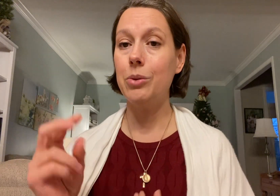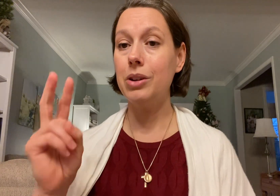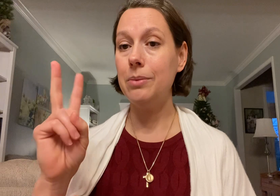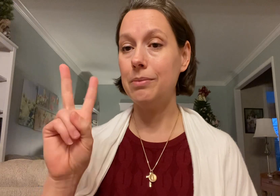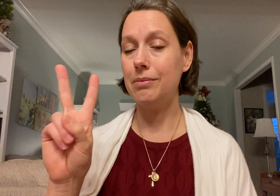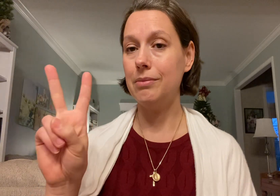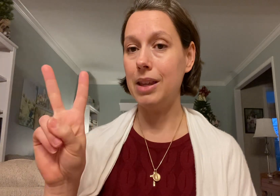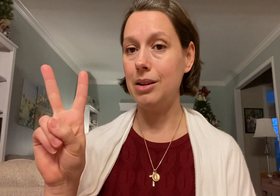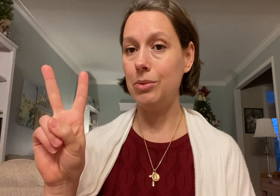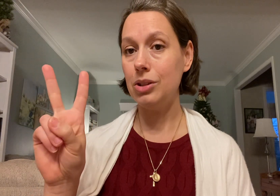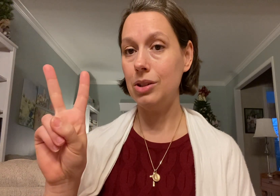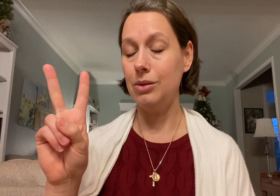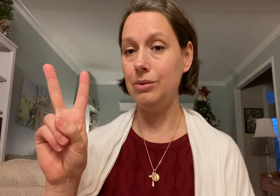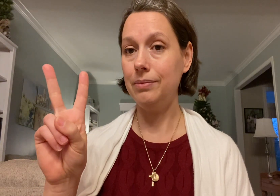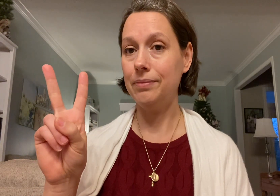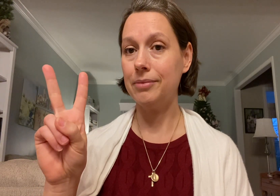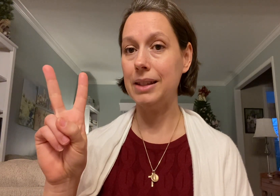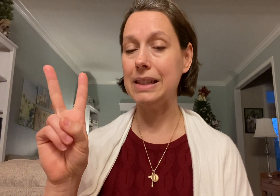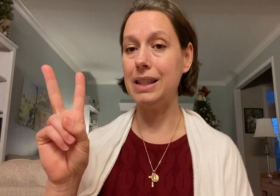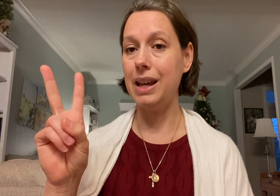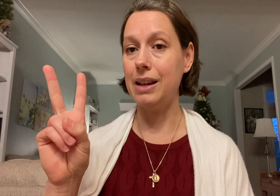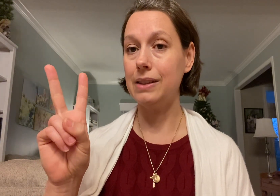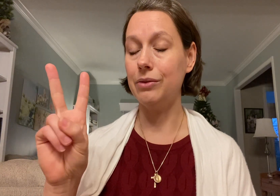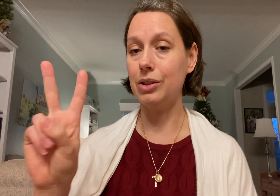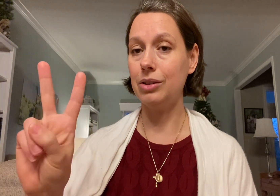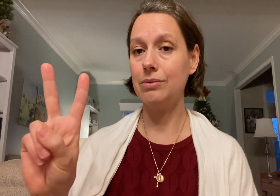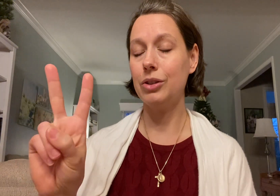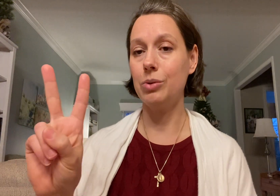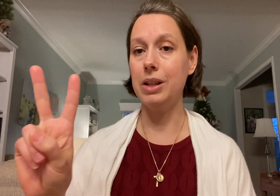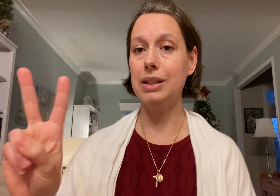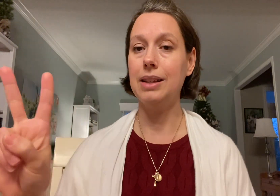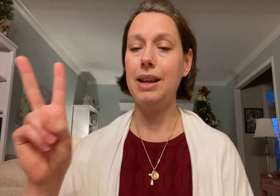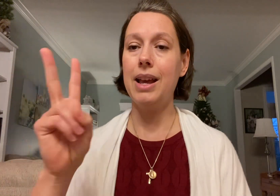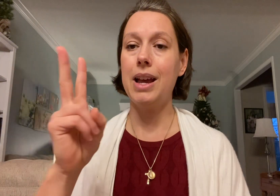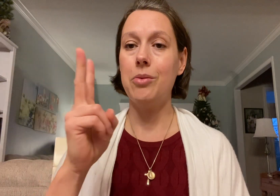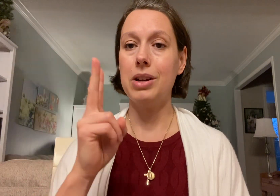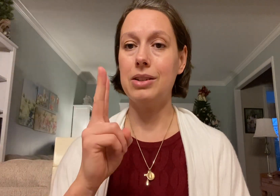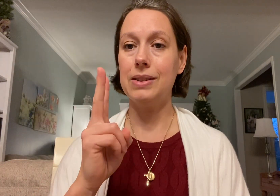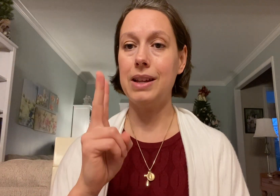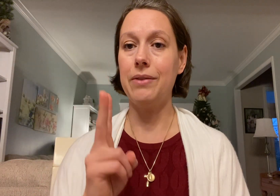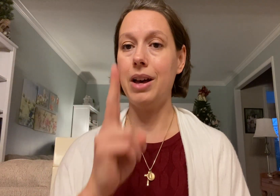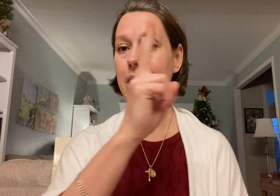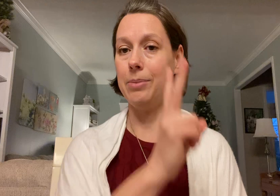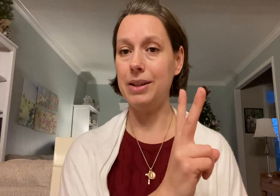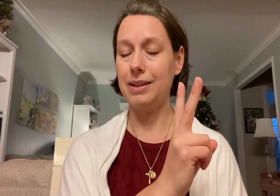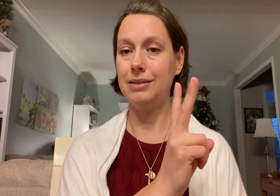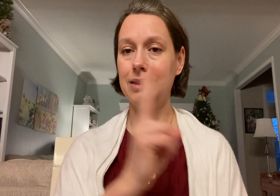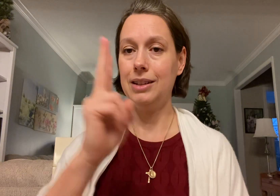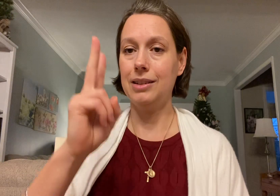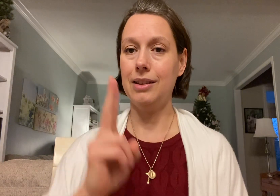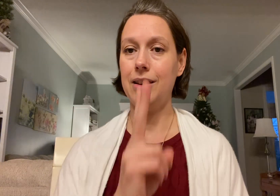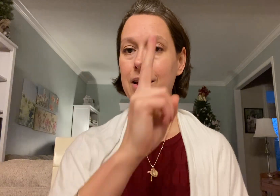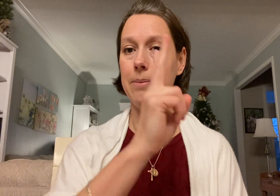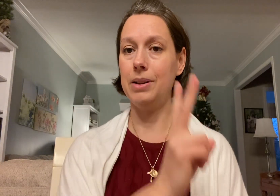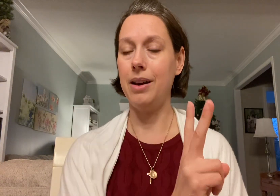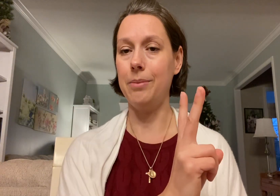we're going to make the number two. This is the ASL for twin. And we're going to just kind of hop it up and hop